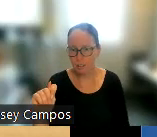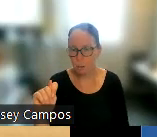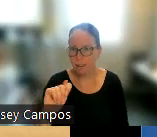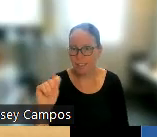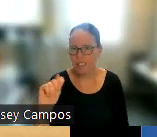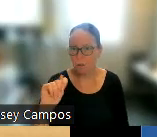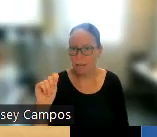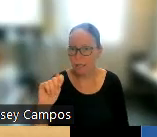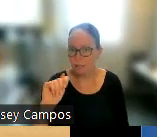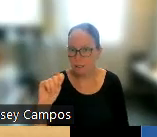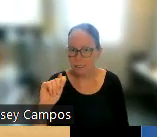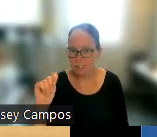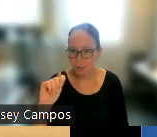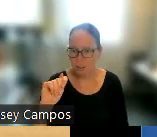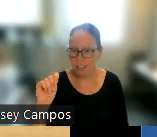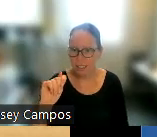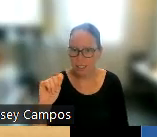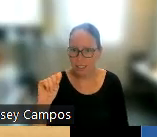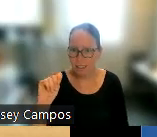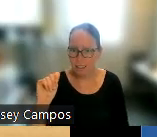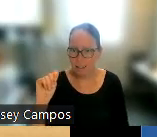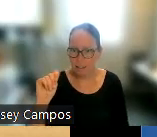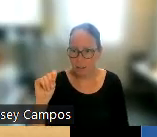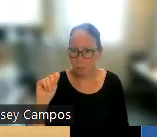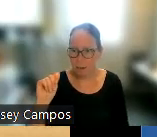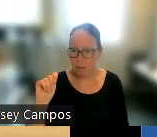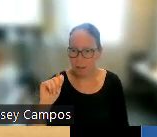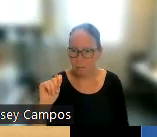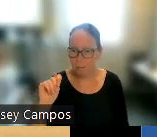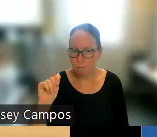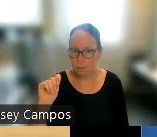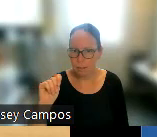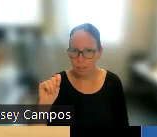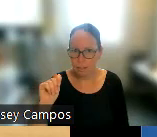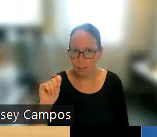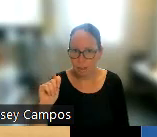like T for toilet. then you shake it. Show your need. Your bathroom.